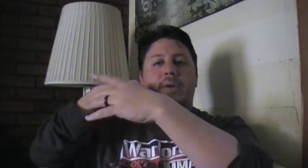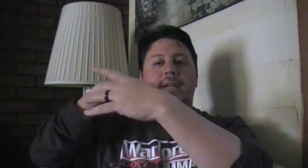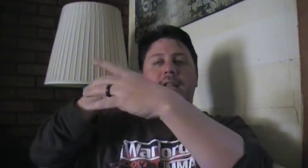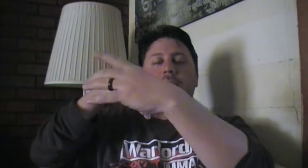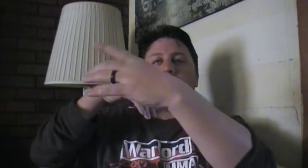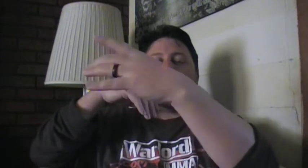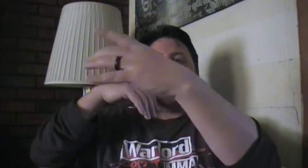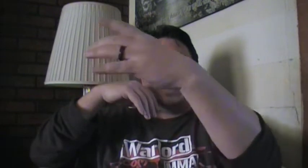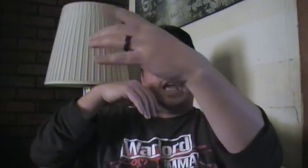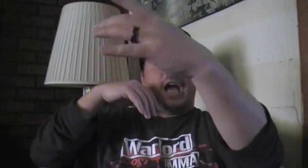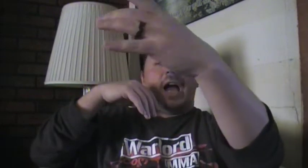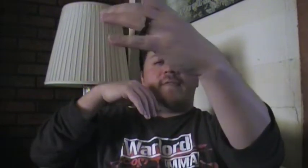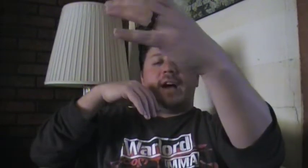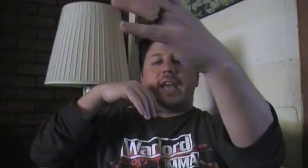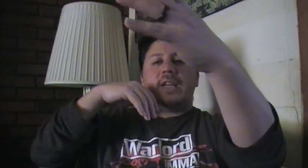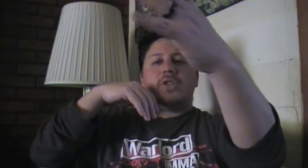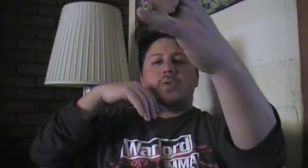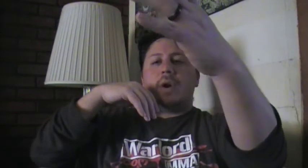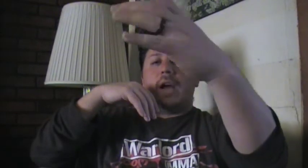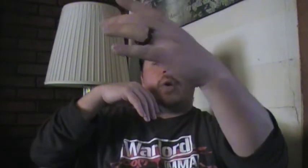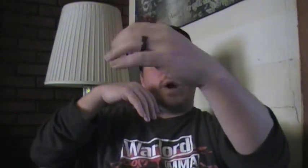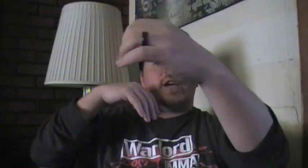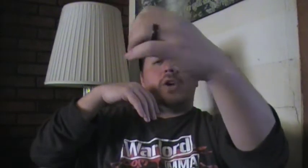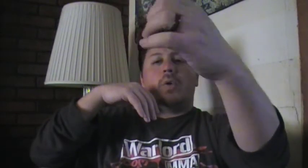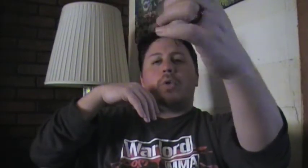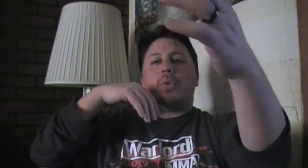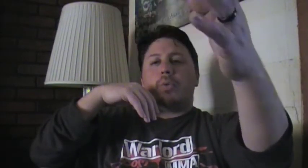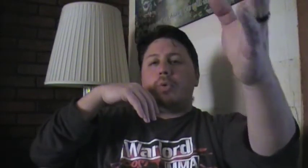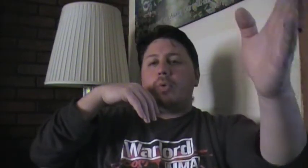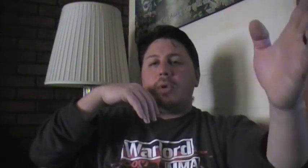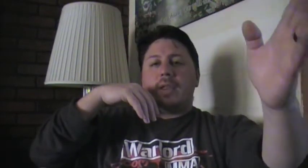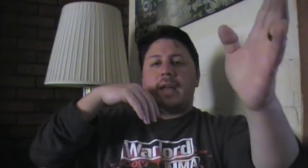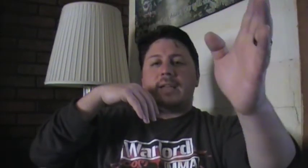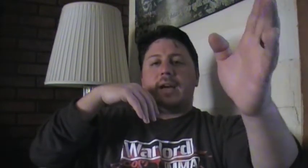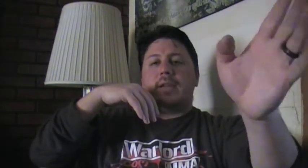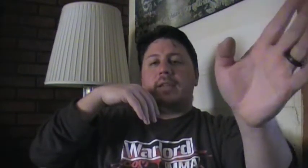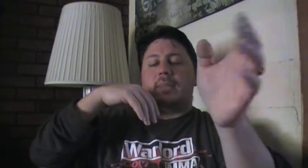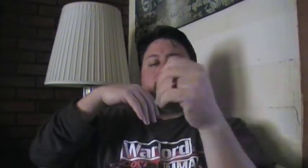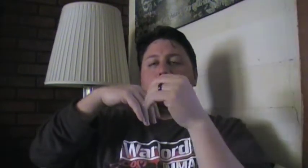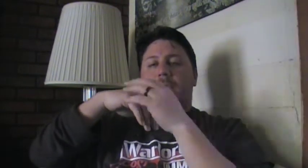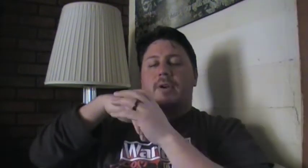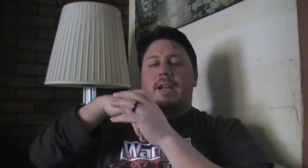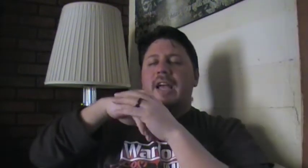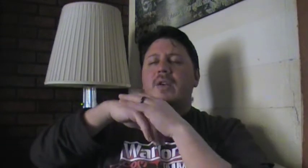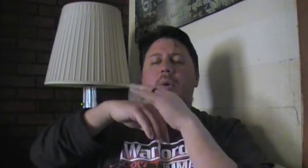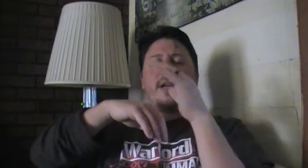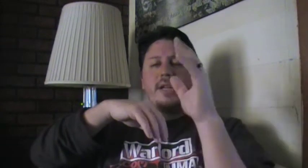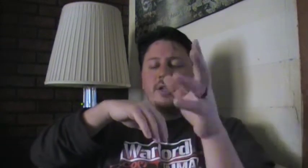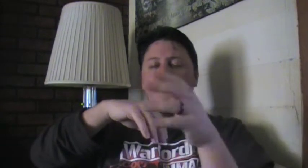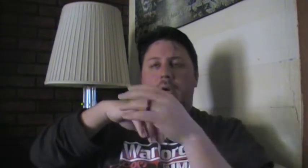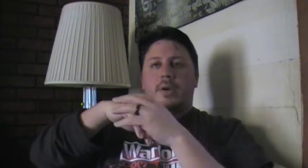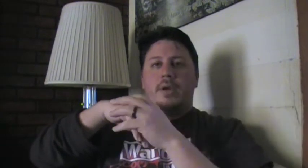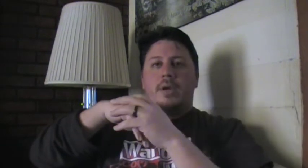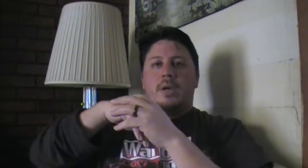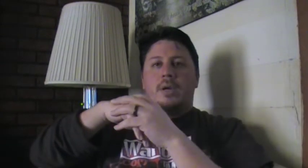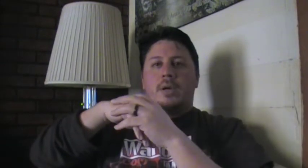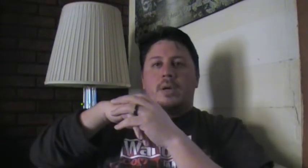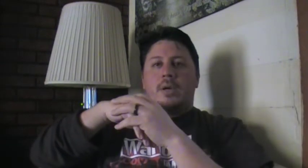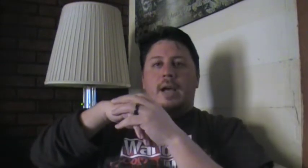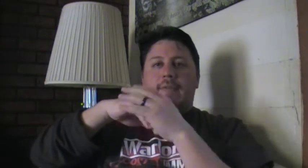exactly where to go. If I hit you, I know I can go through that entire thing before I retract. I know I can hit you hard. I've